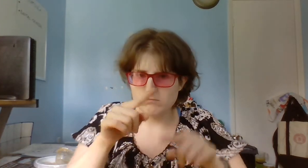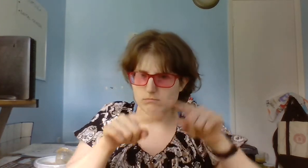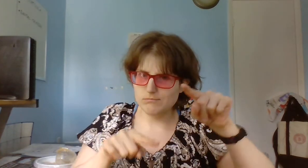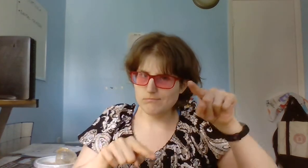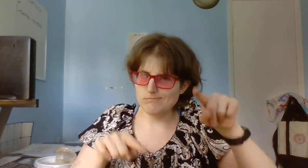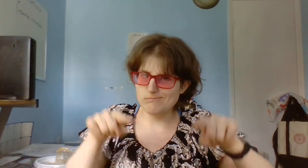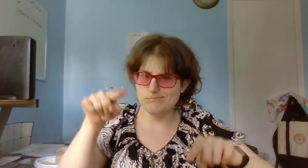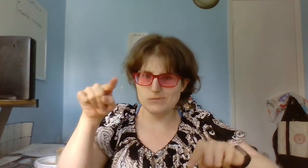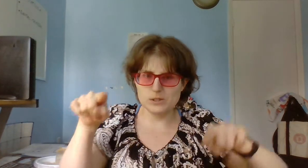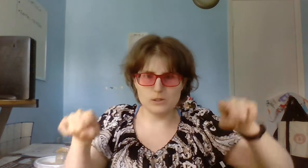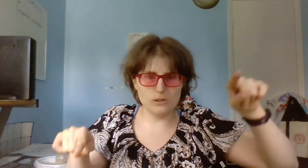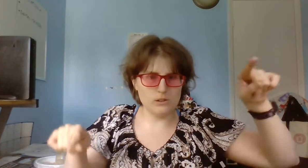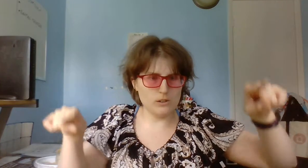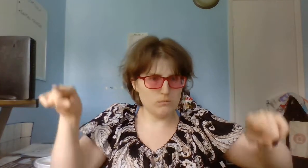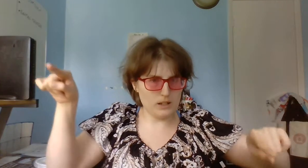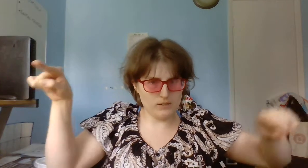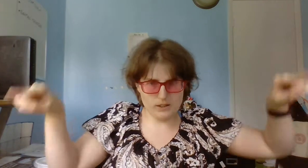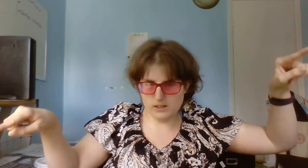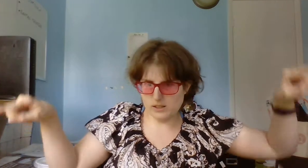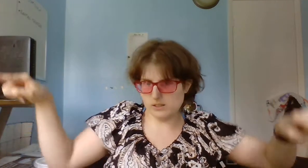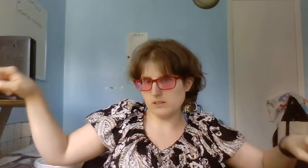So many variations.